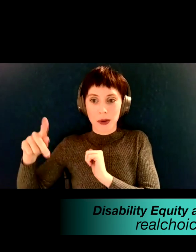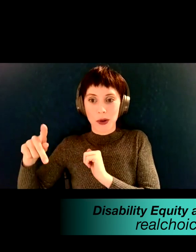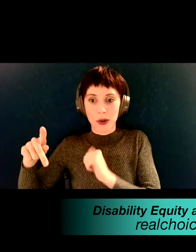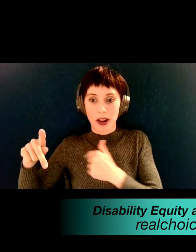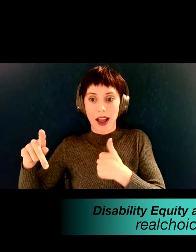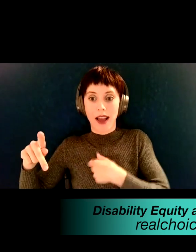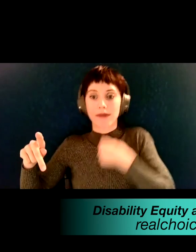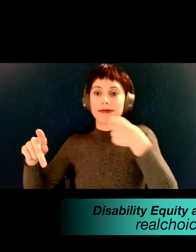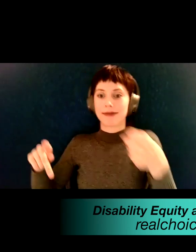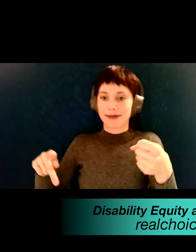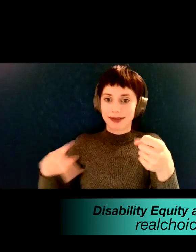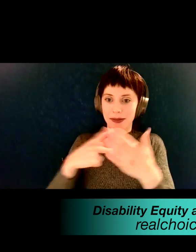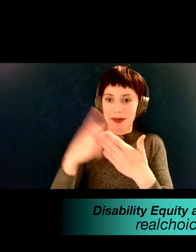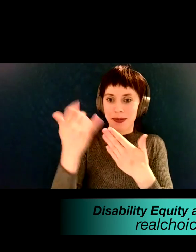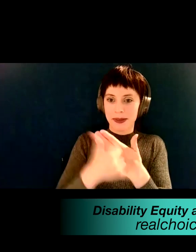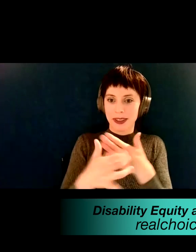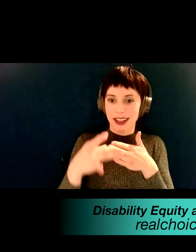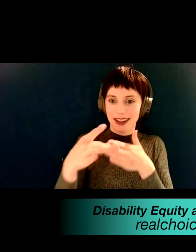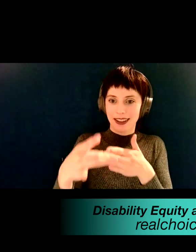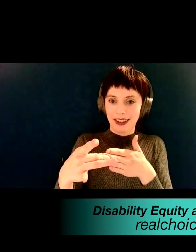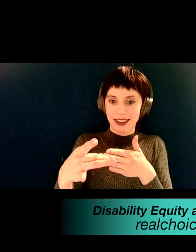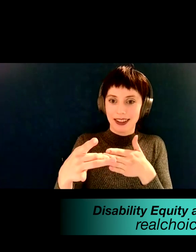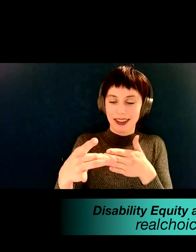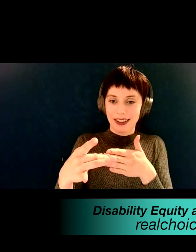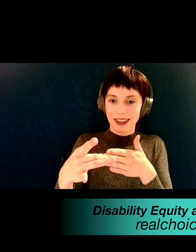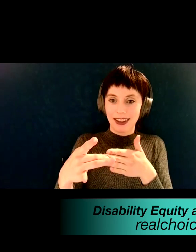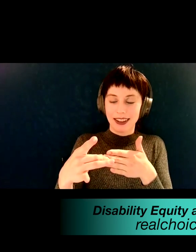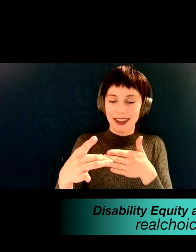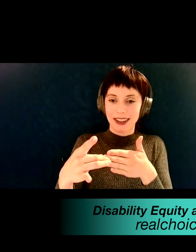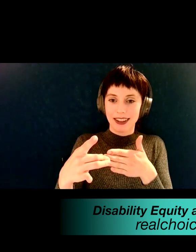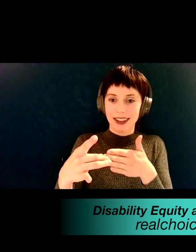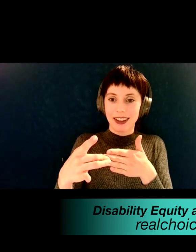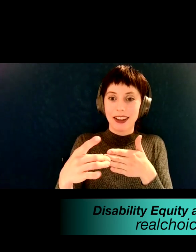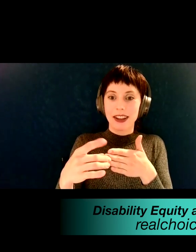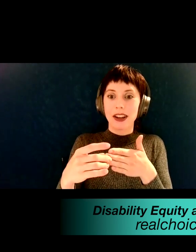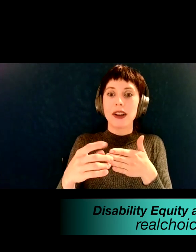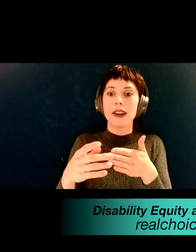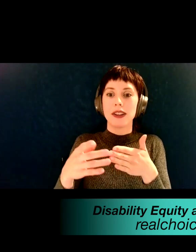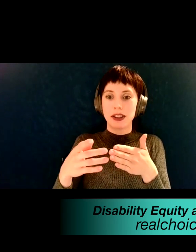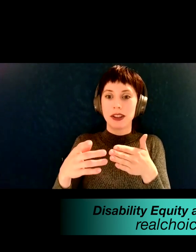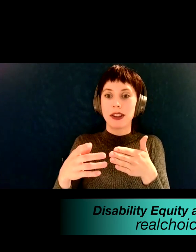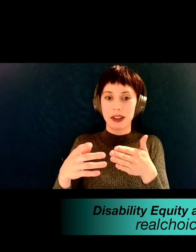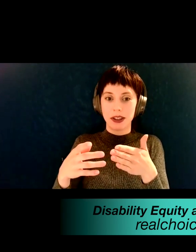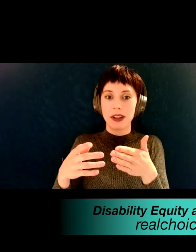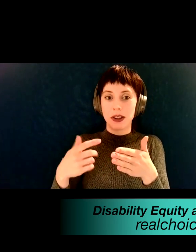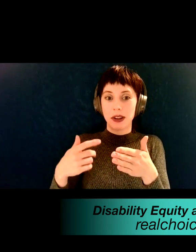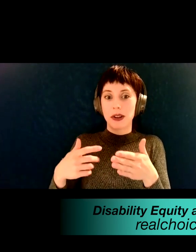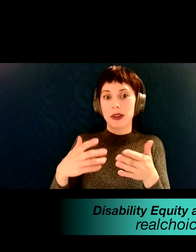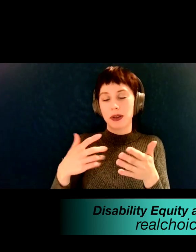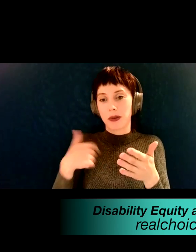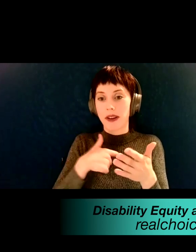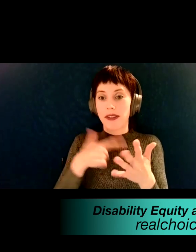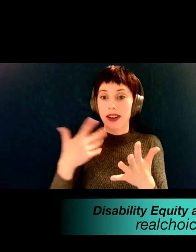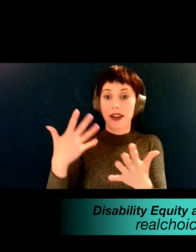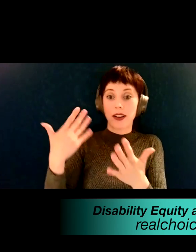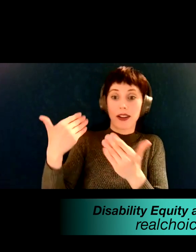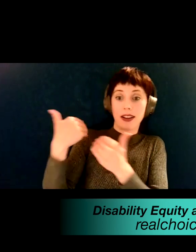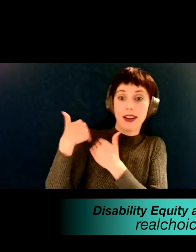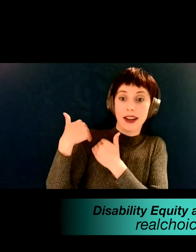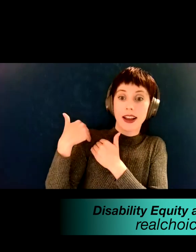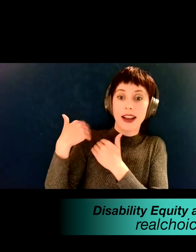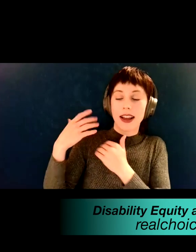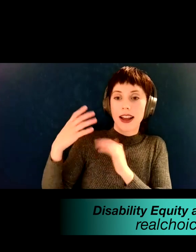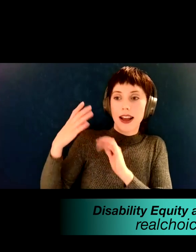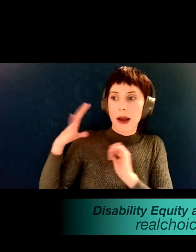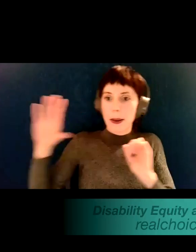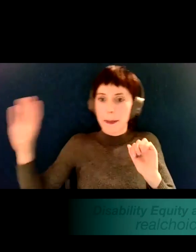lead. And so, um, we're going to be passing the baton back. We've been passing the baton back and forth with Layla.